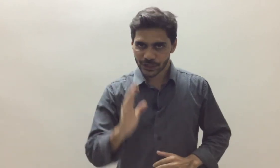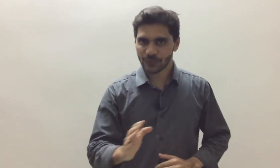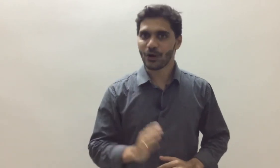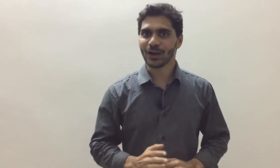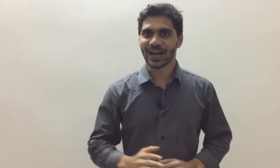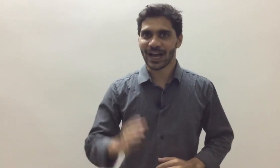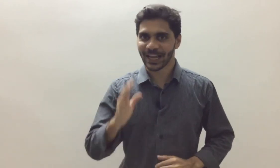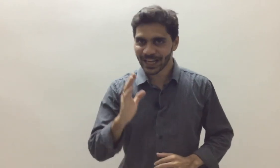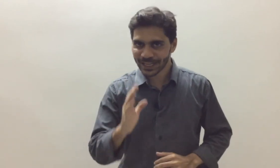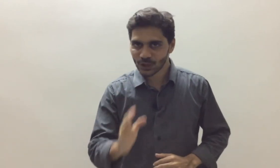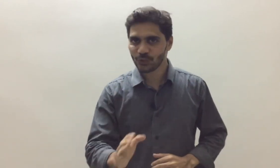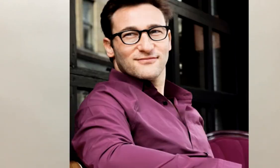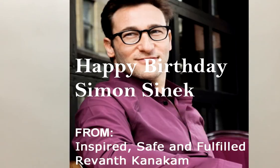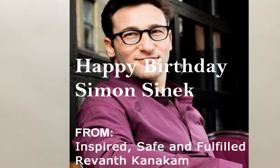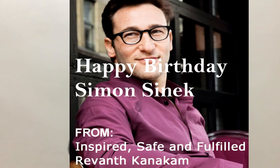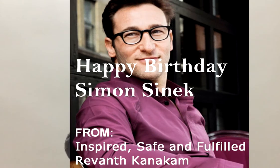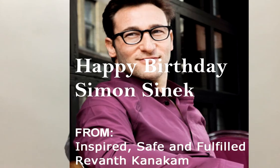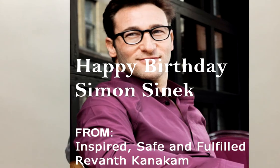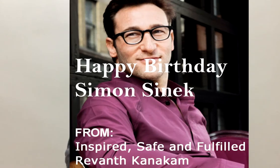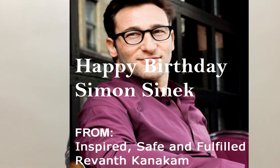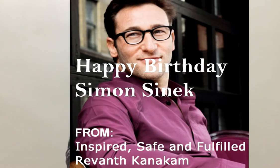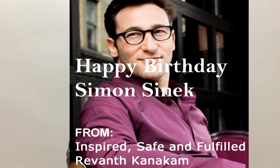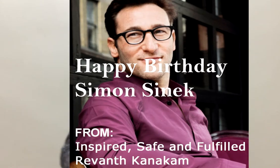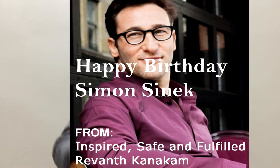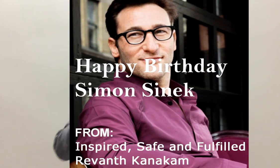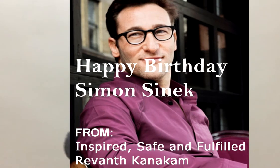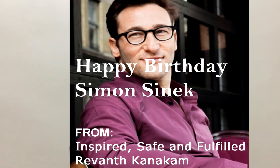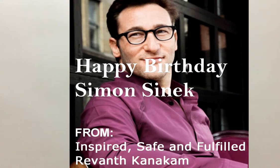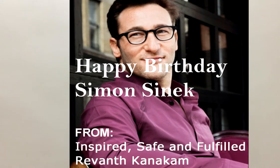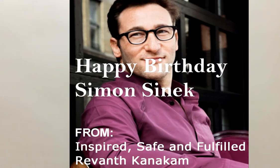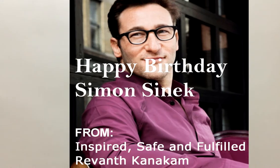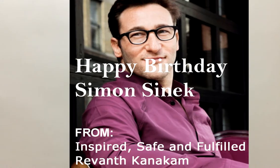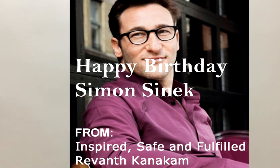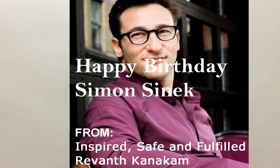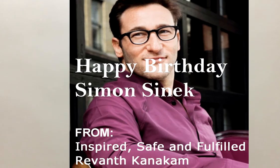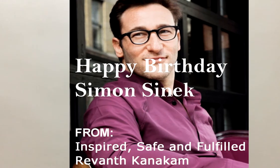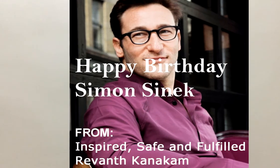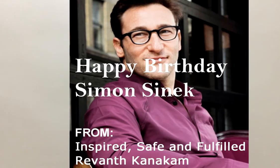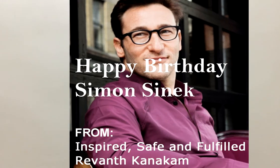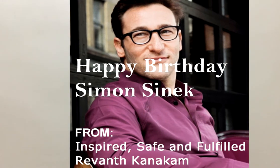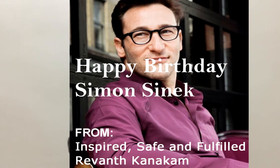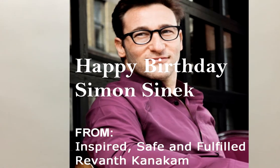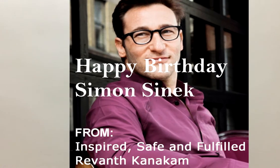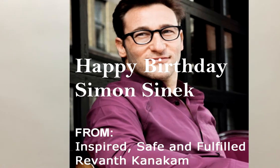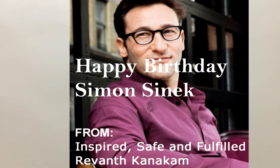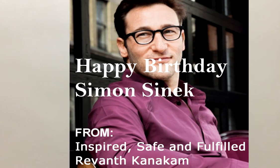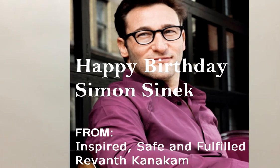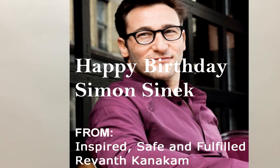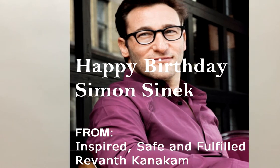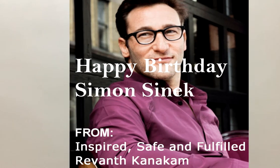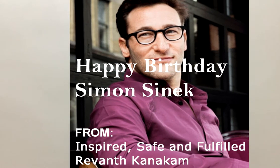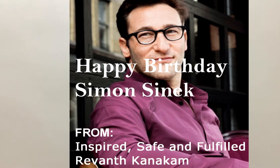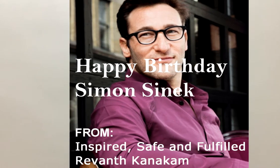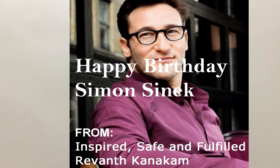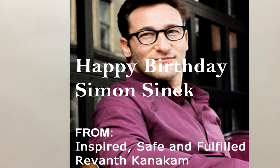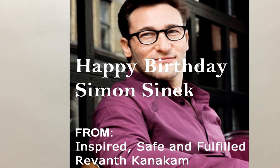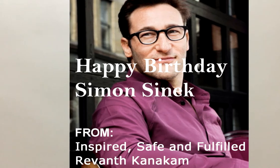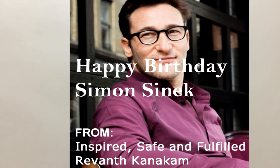of all, I like to wish Simon Sinek a very happy birthday on behalf of inspired, safe and